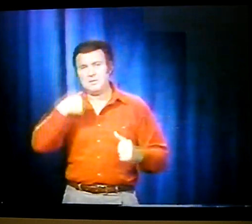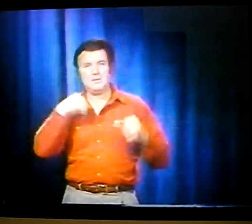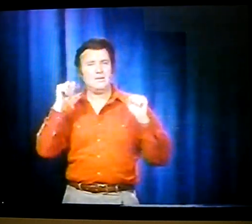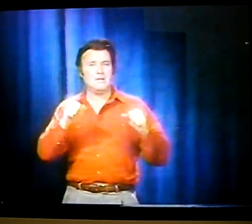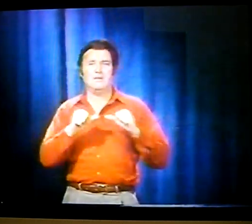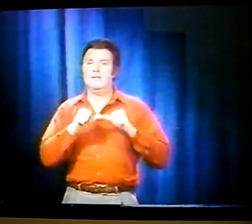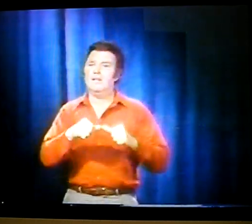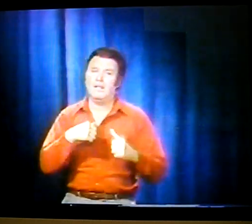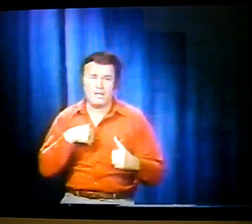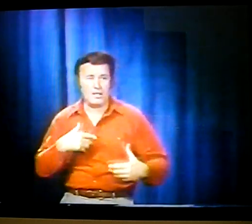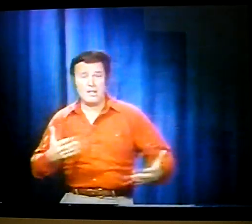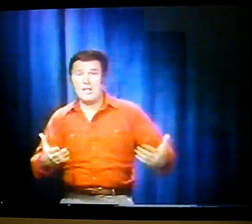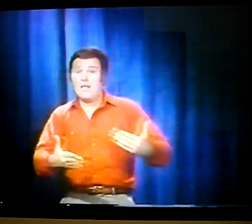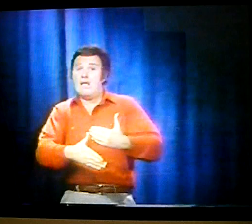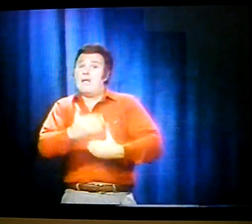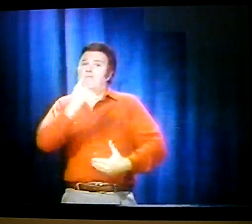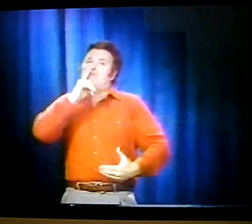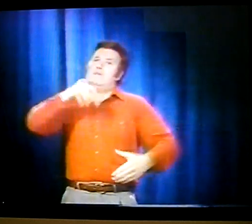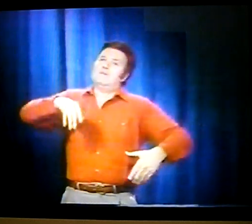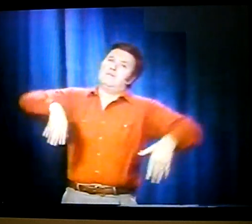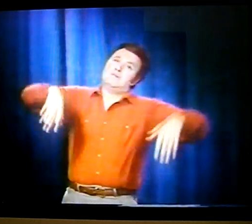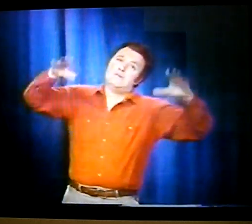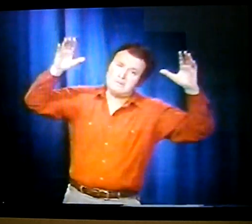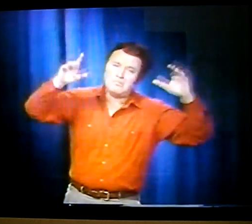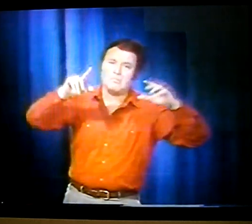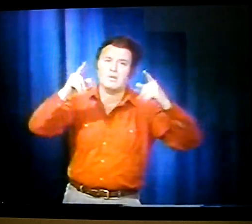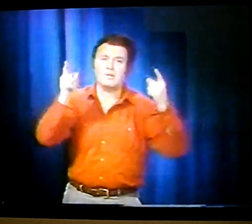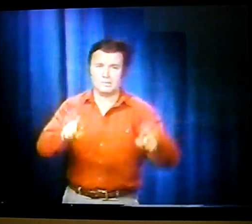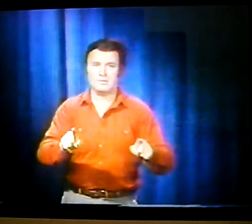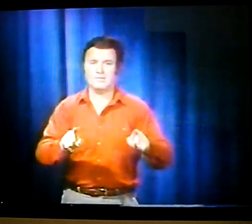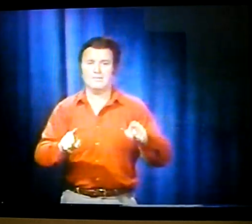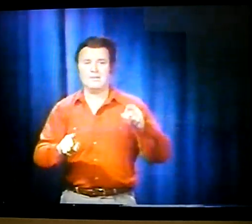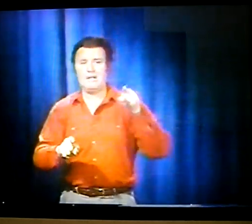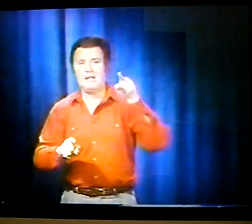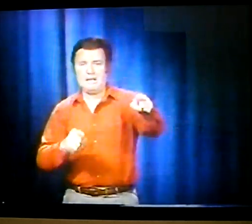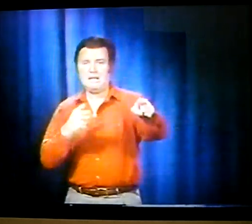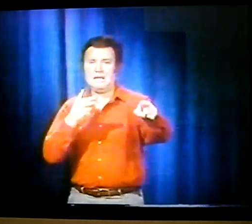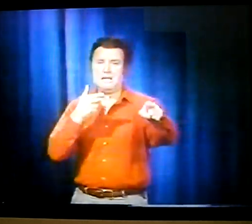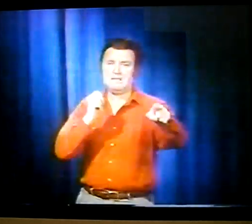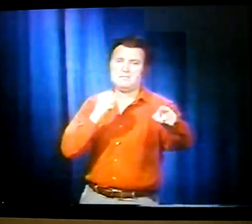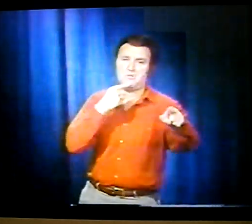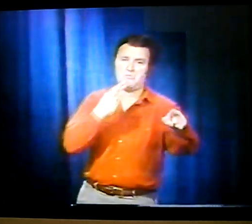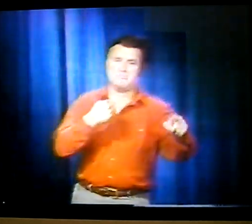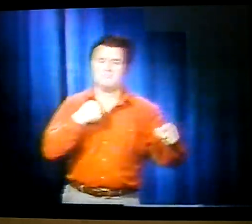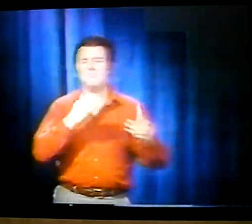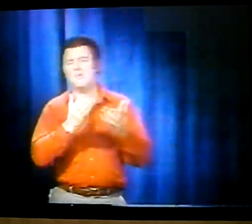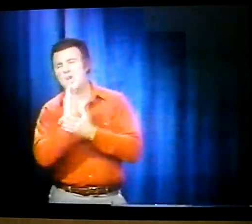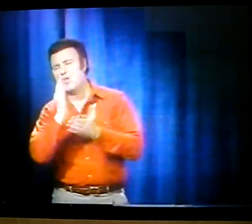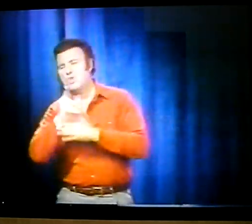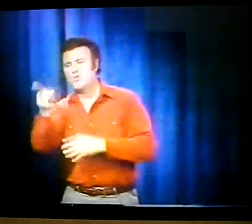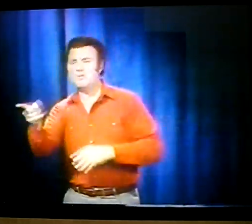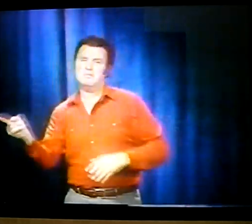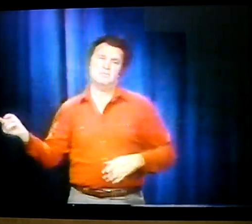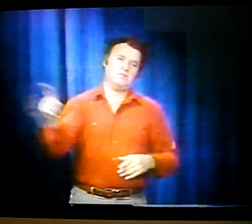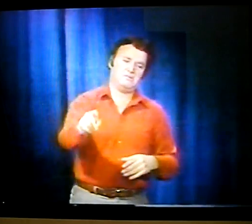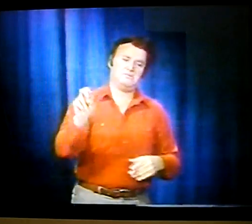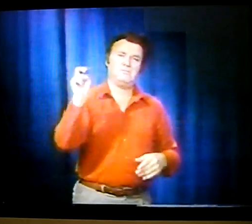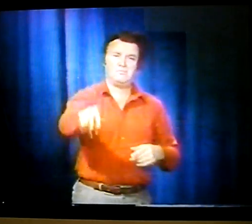One more minute. I don't think I could continue. I was going to give up. But he told me, Alright,